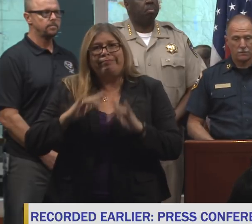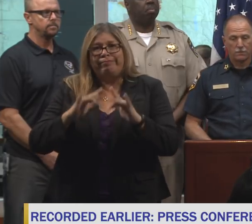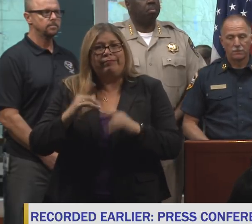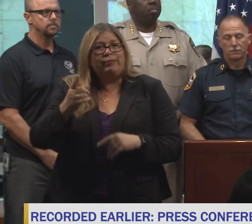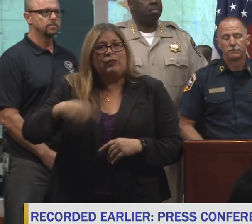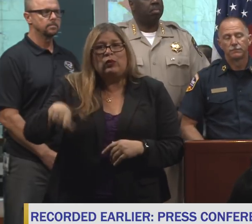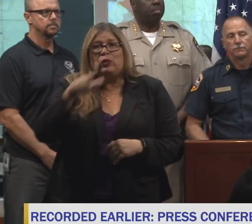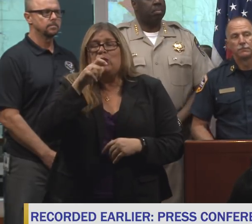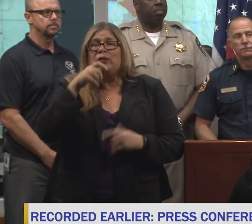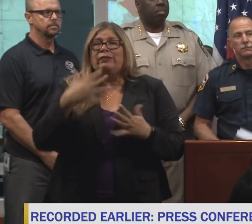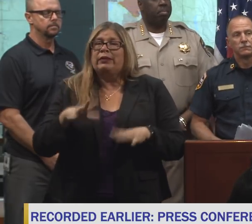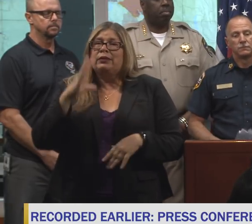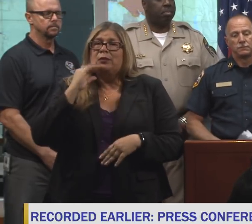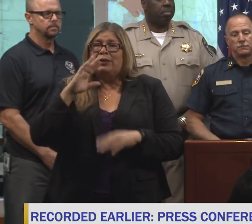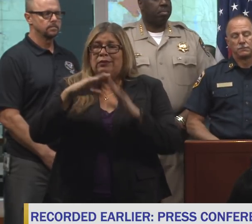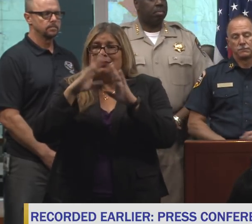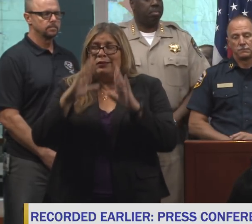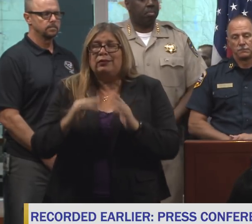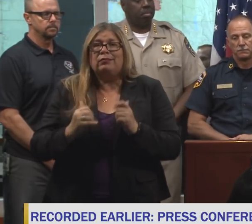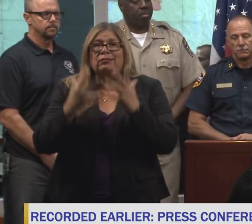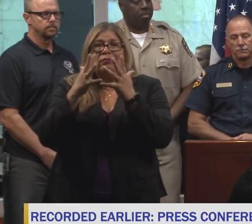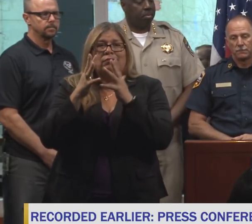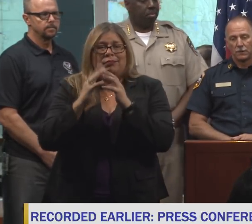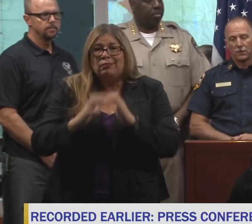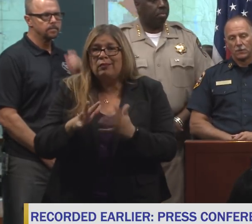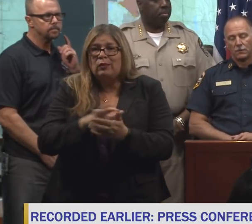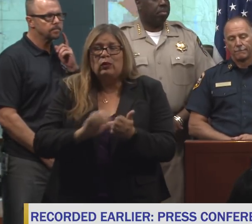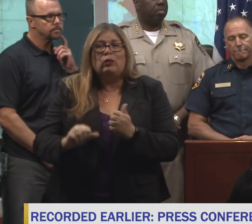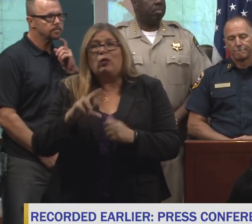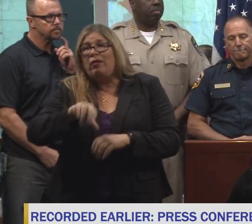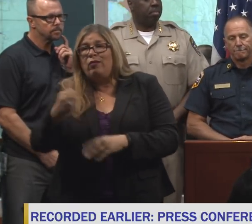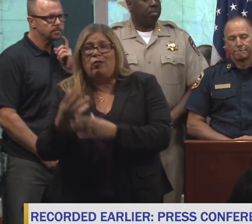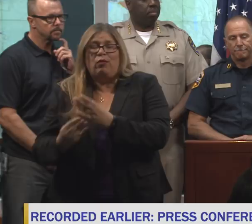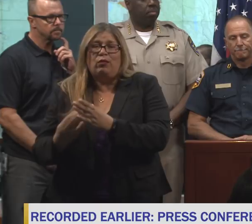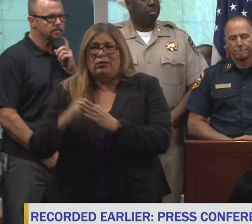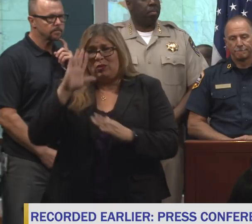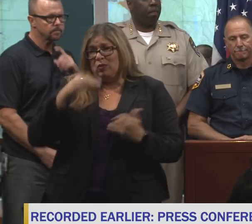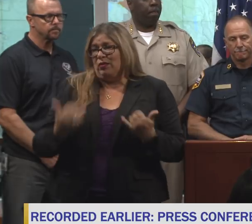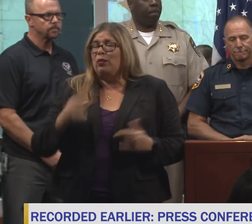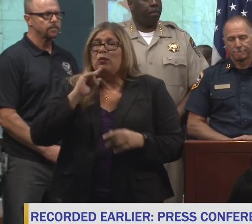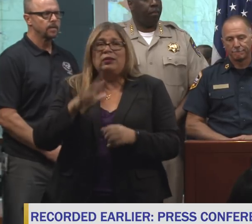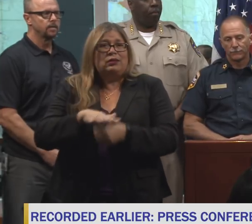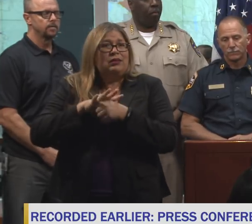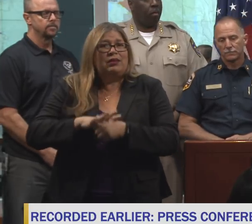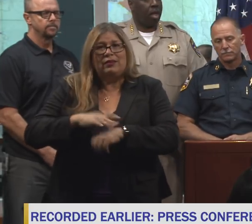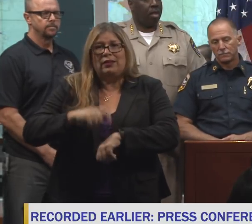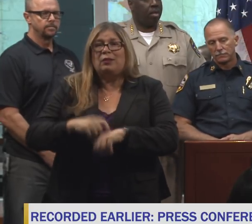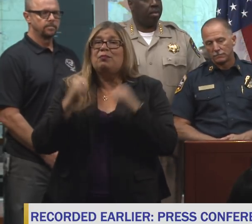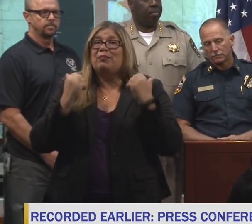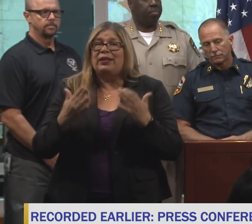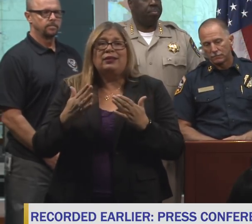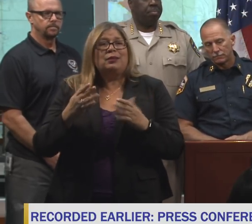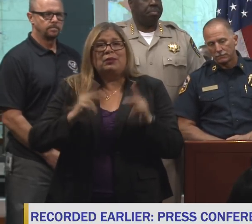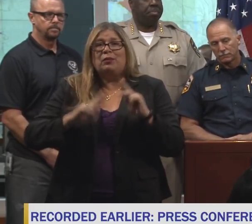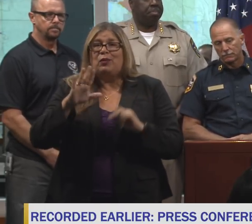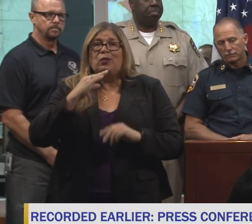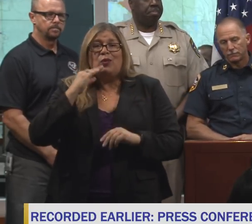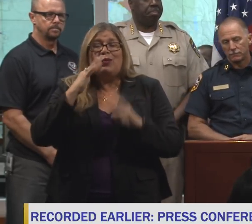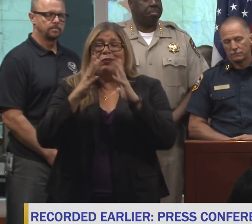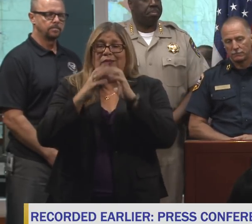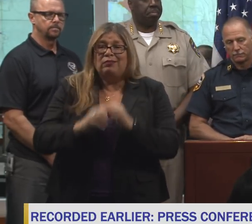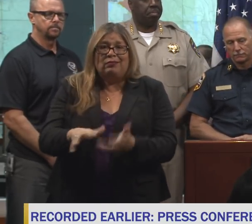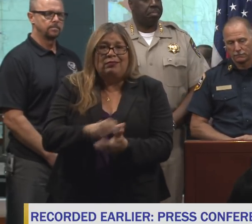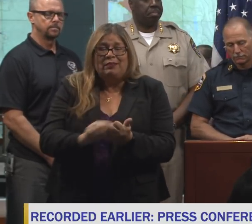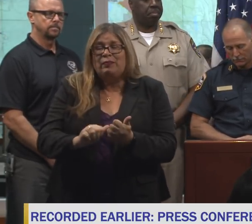had loss, and we know this is a very stressful time. And many people have lost their homes, and we are going to be working closely with the